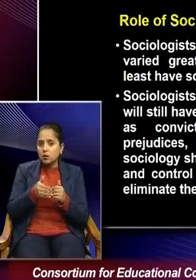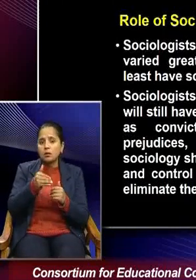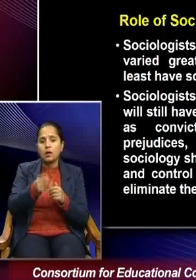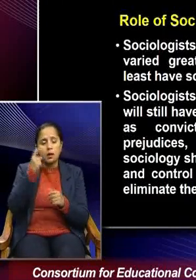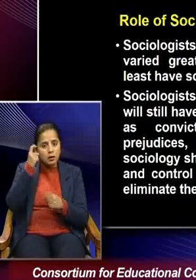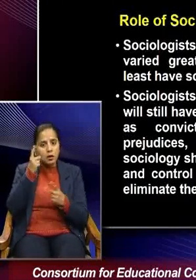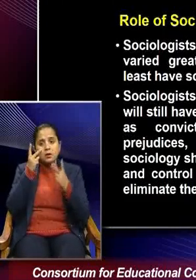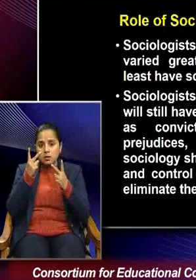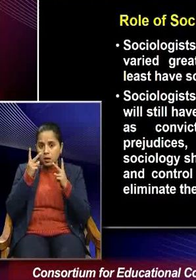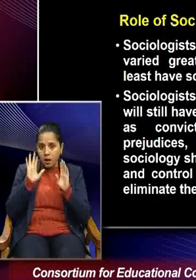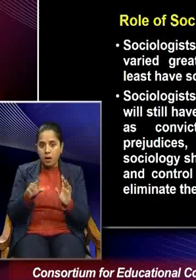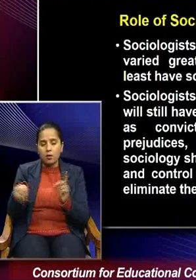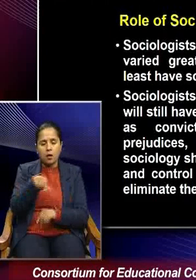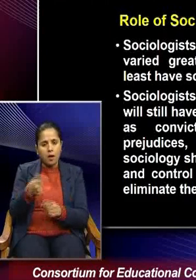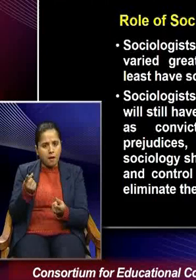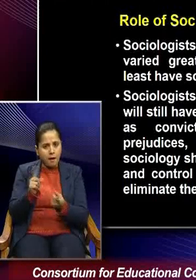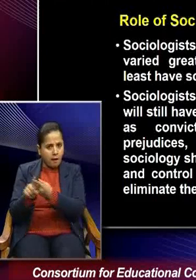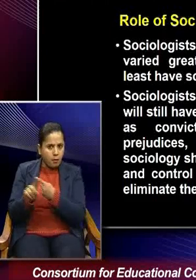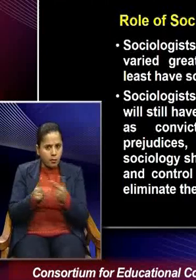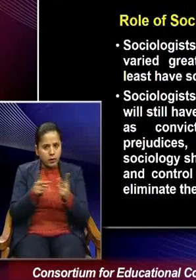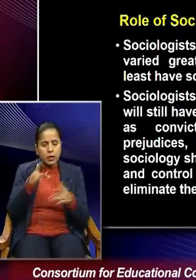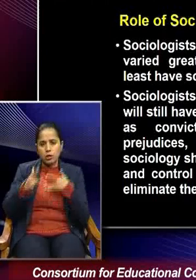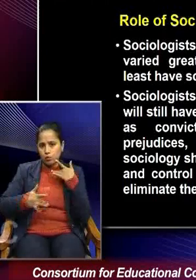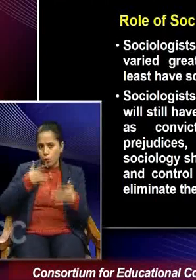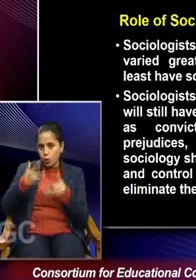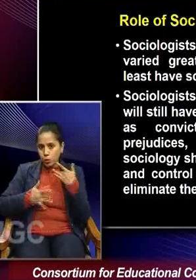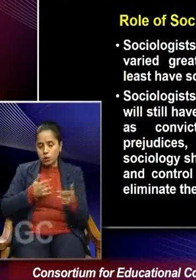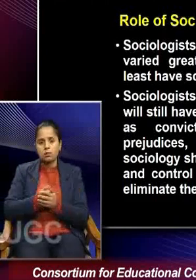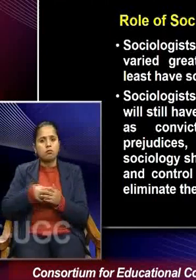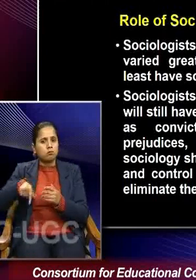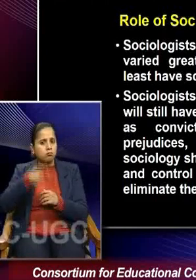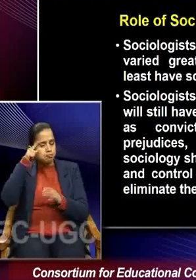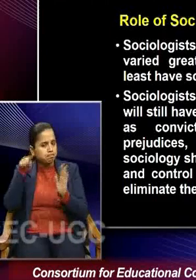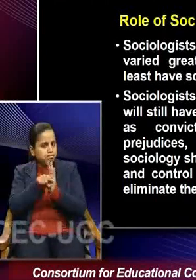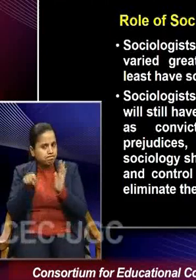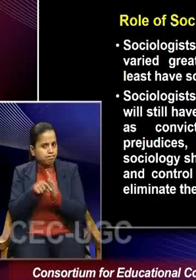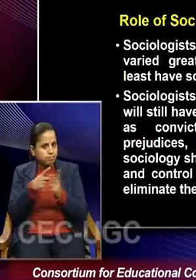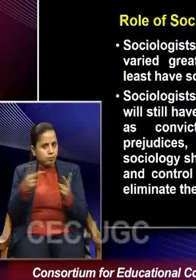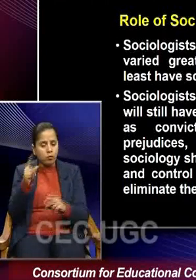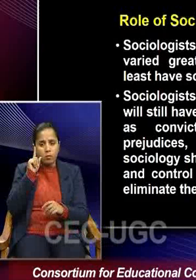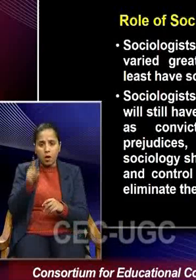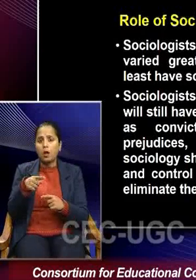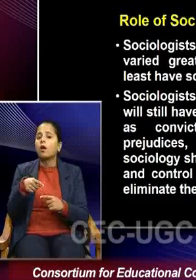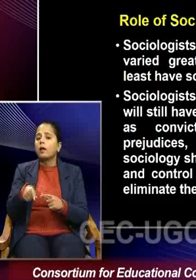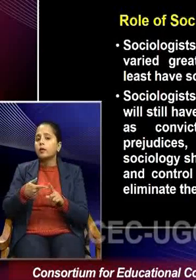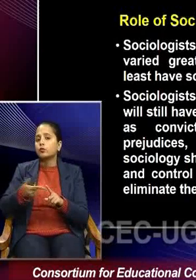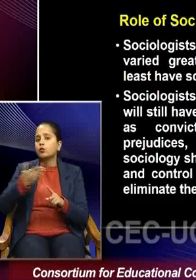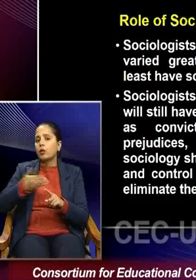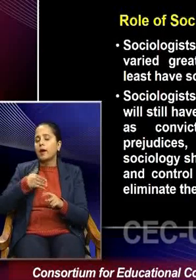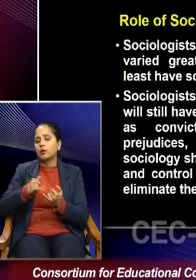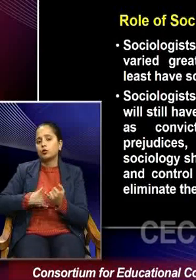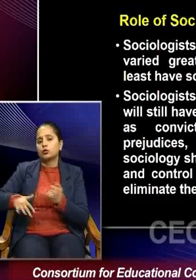things as convictions, emotions, prejudices. But being trained in sociology,